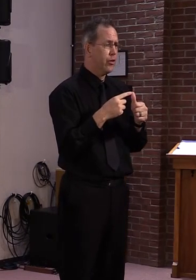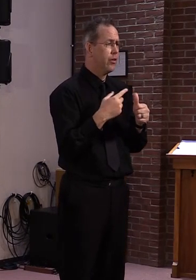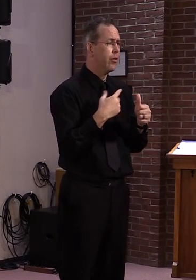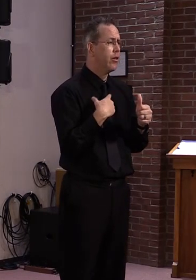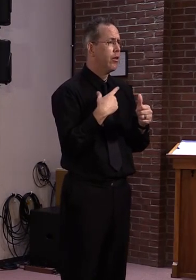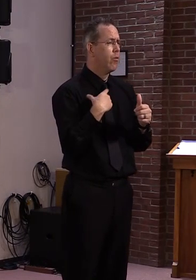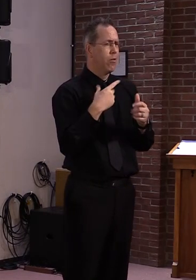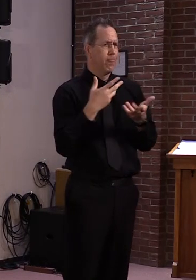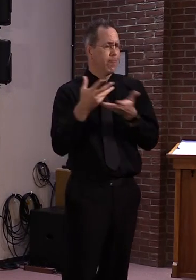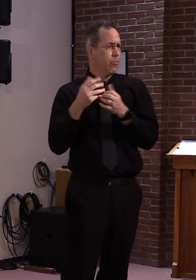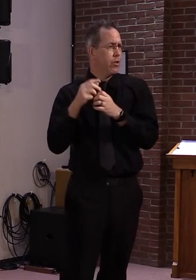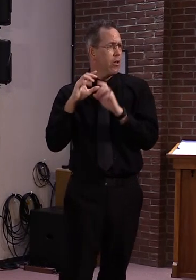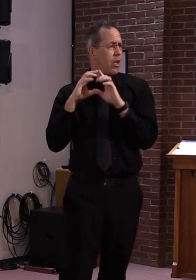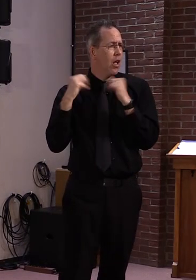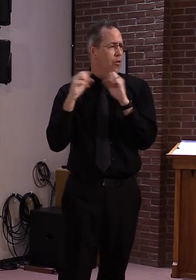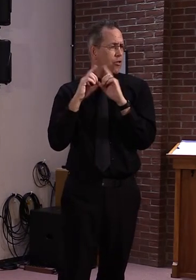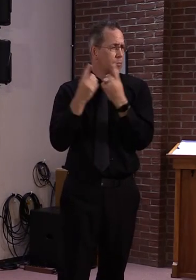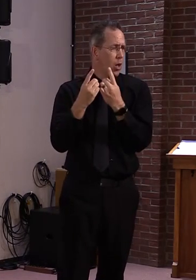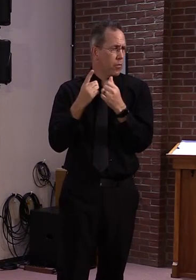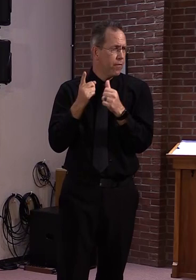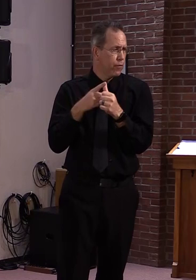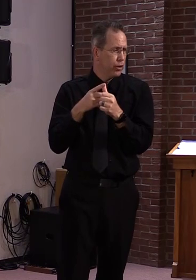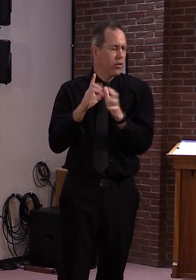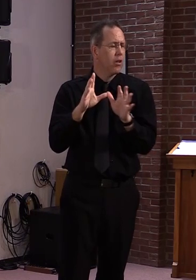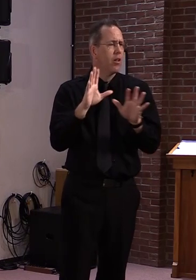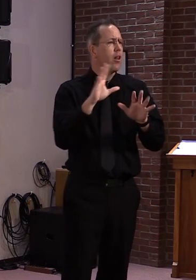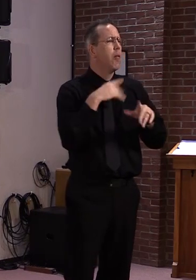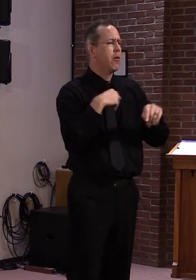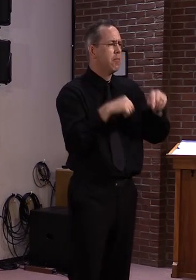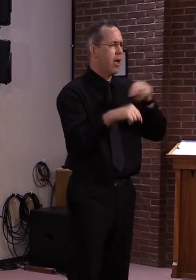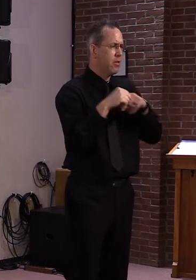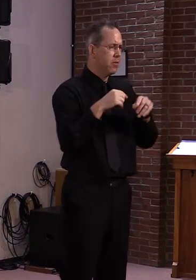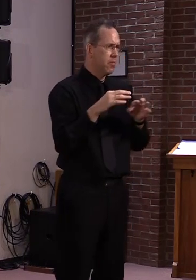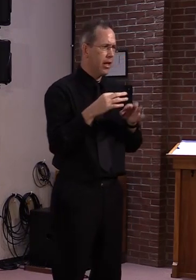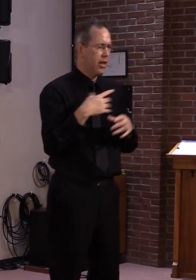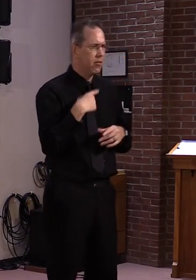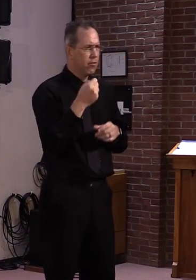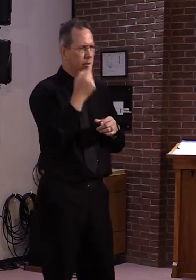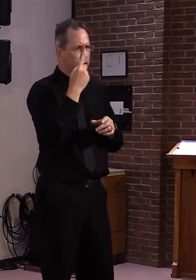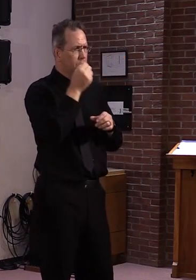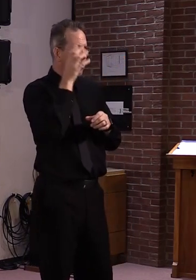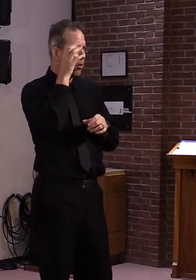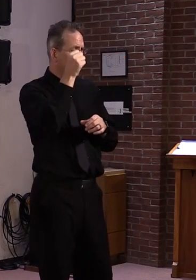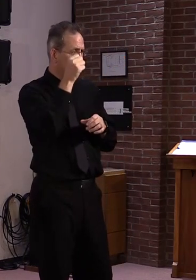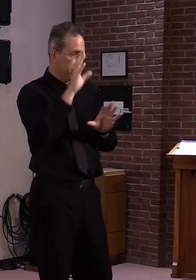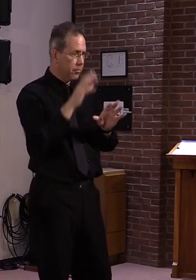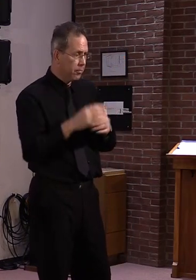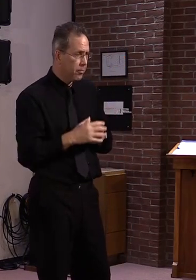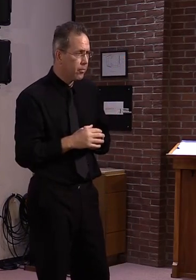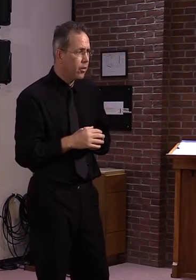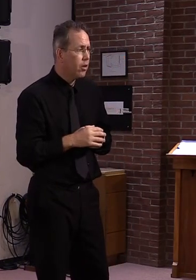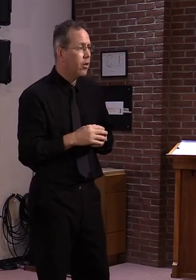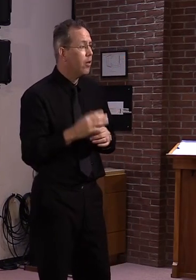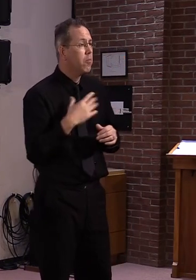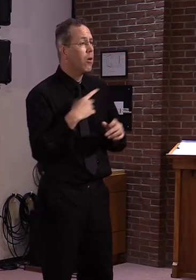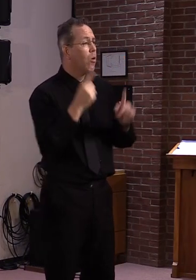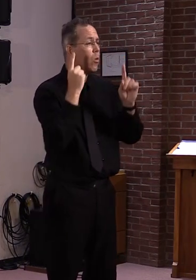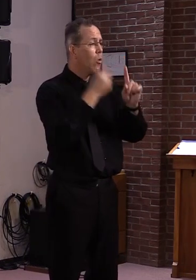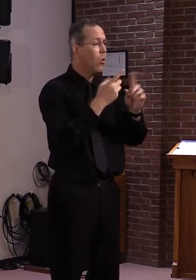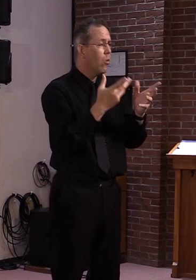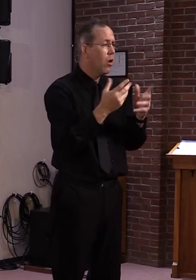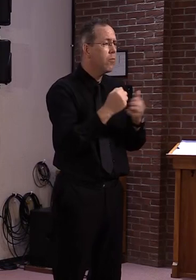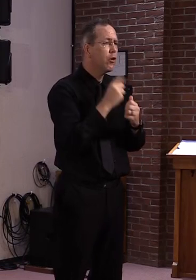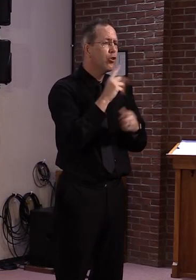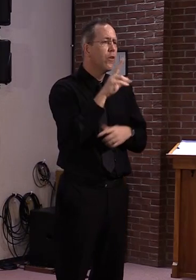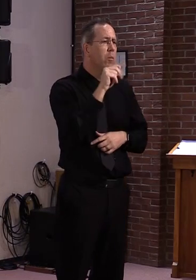But here's what we're trying to do. We're trying to make sure that Vermonters know the reasons why it's important